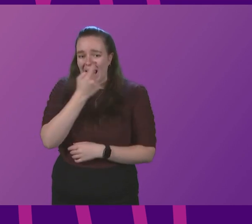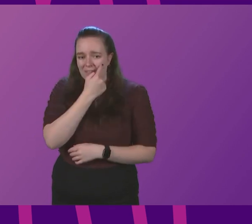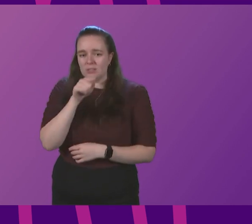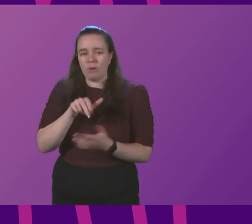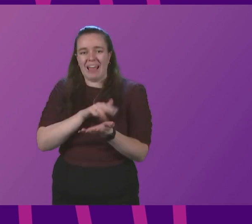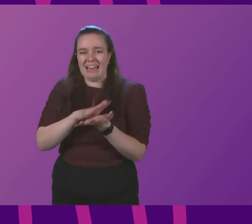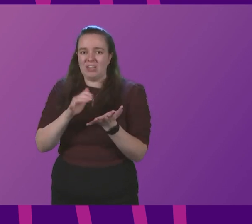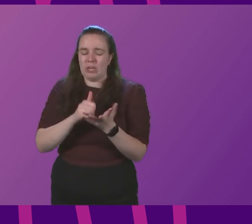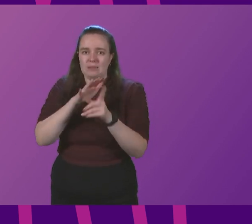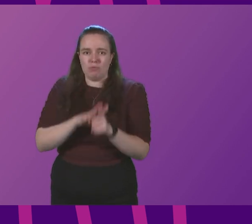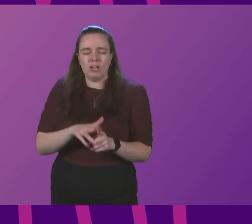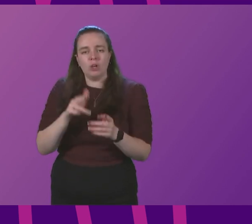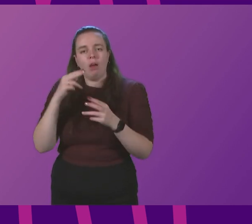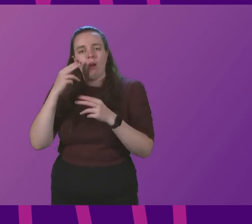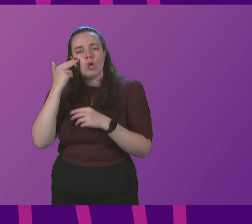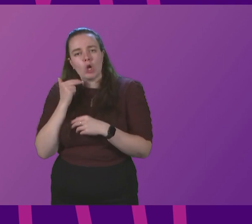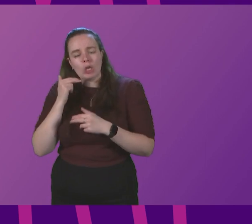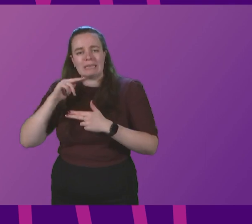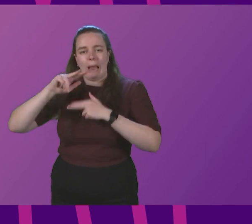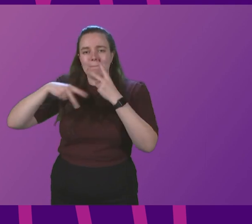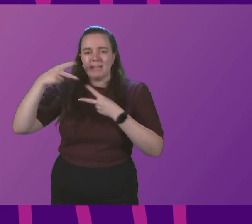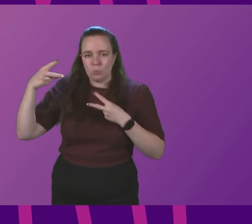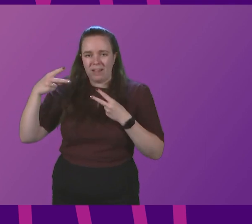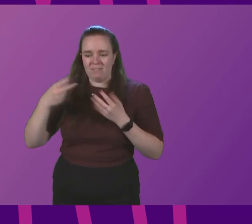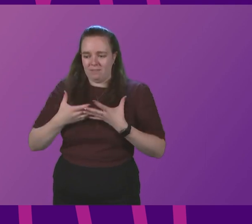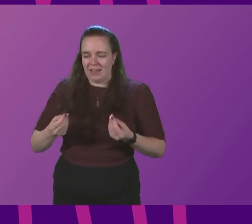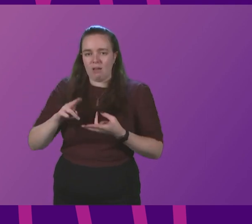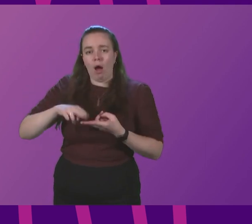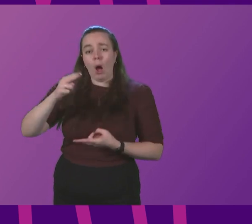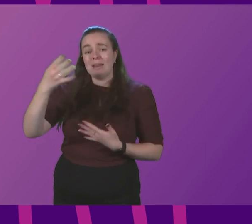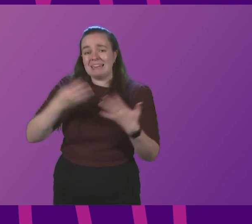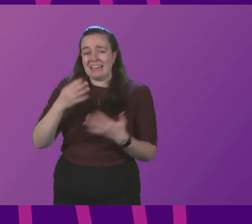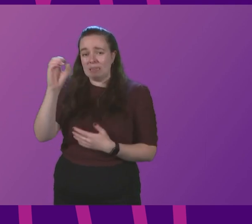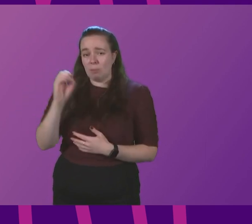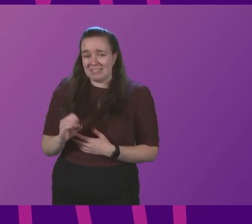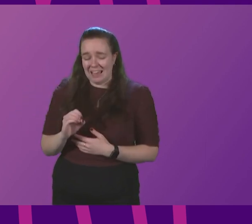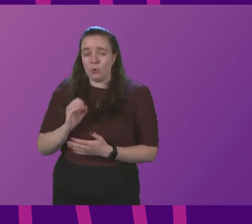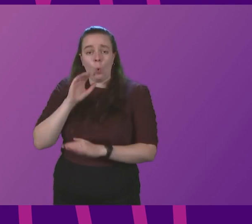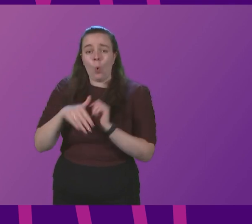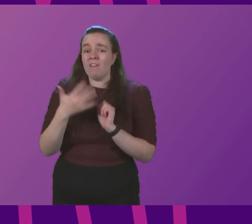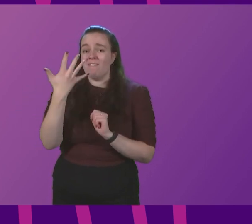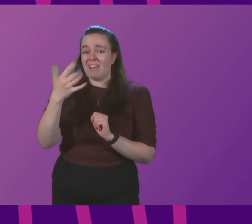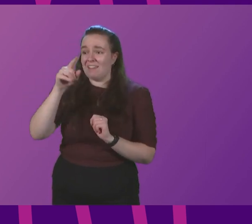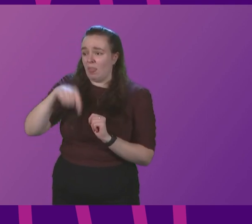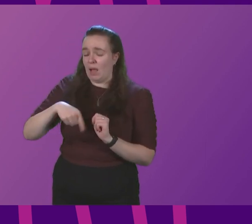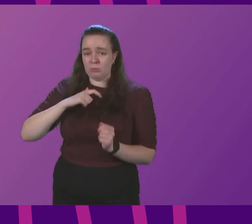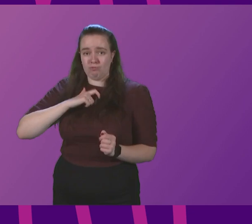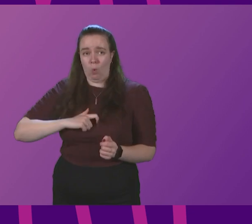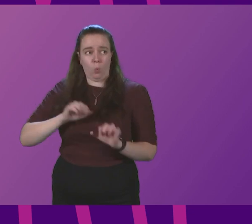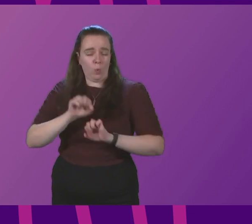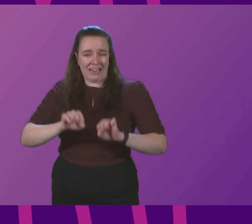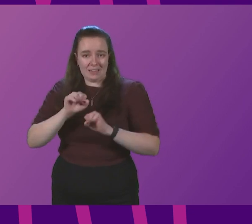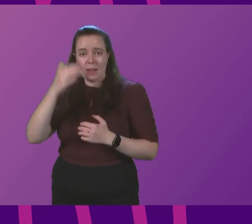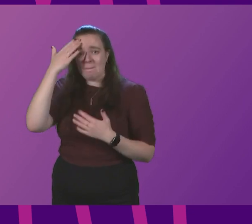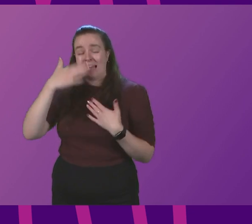NHS. Nursing and midwifery vacancies are up 19 per cent since the summer, with well over 5,000 posts empty. Mental health